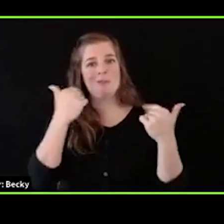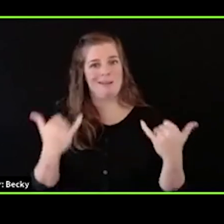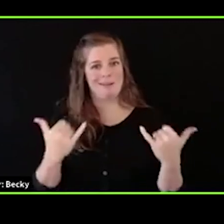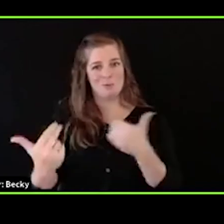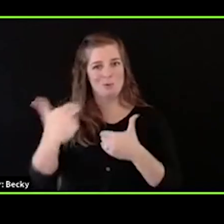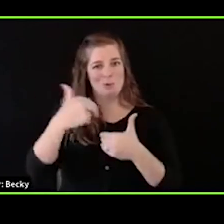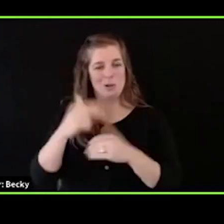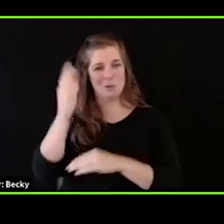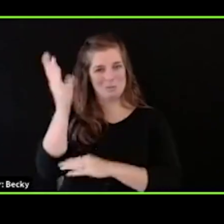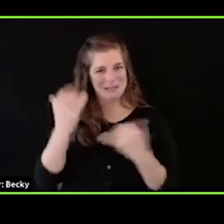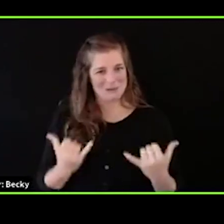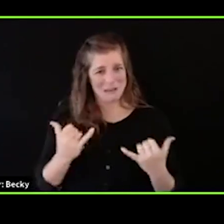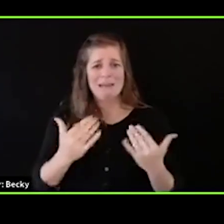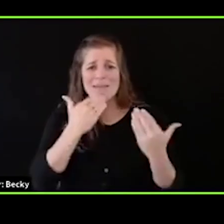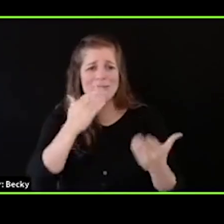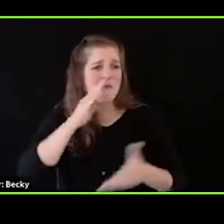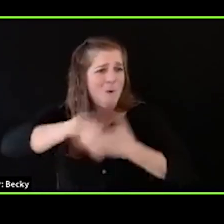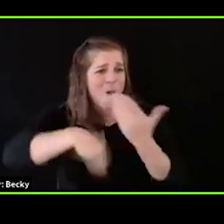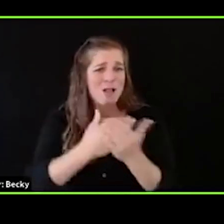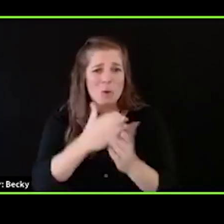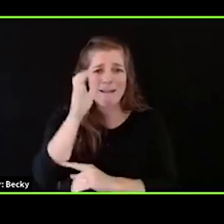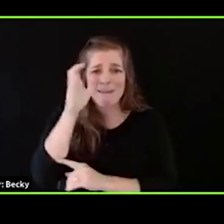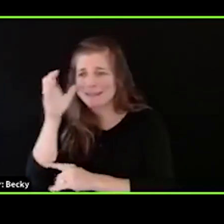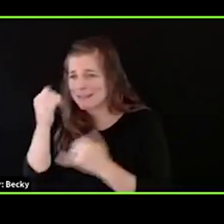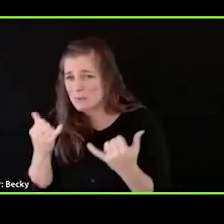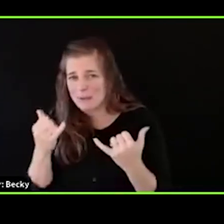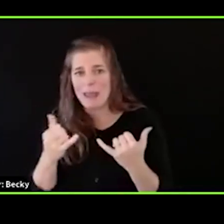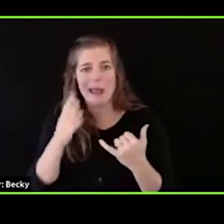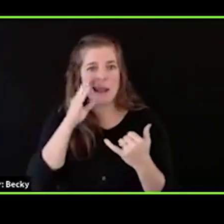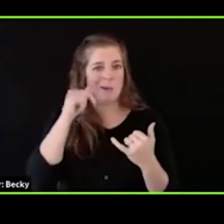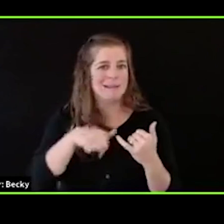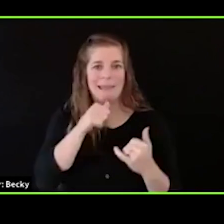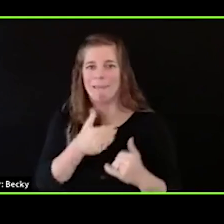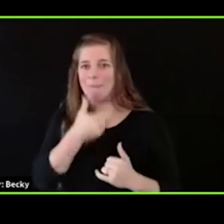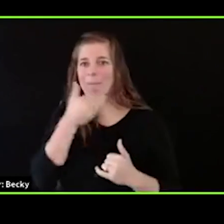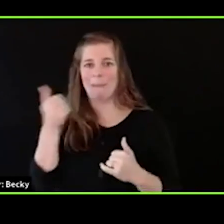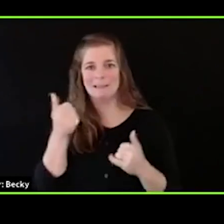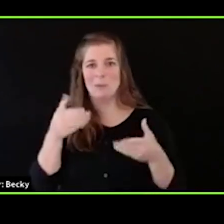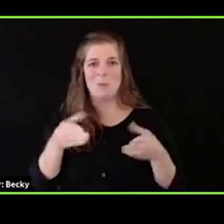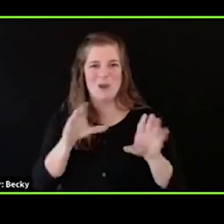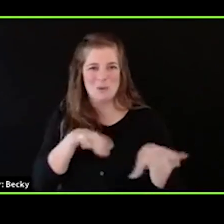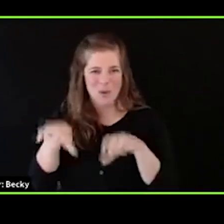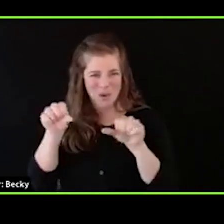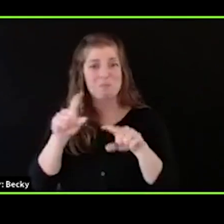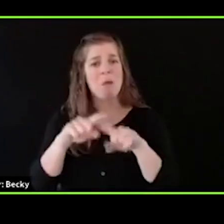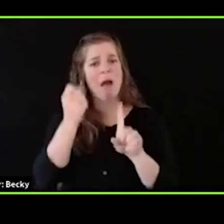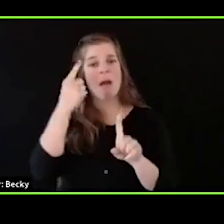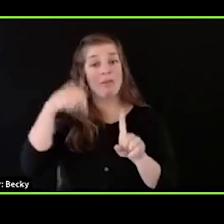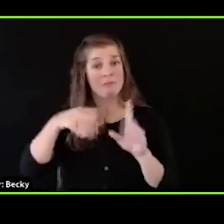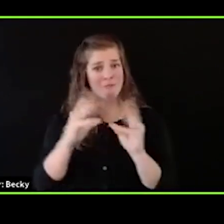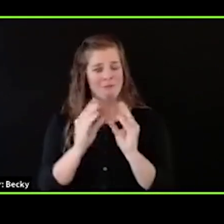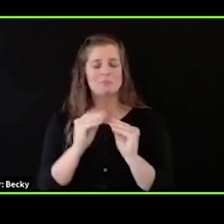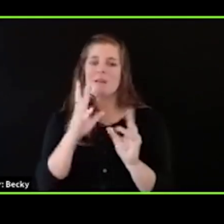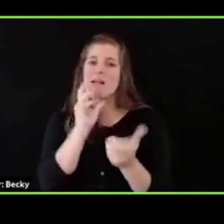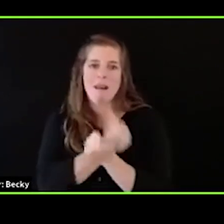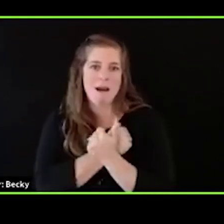you today. thanks to all who are listening under these less than ideal circumstances. I really love these conferences because of the